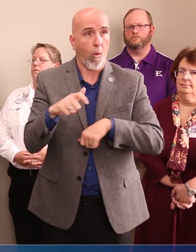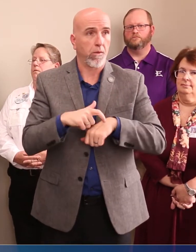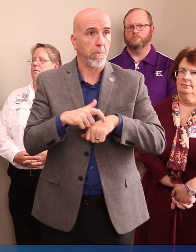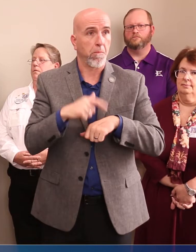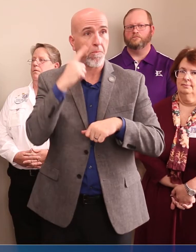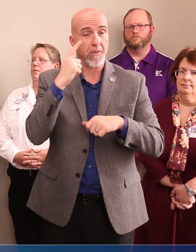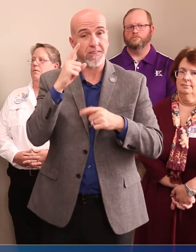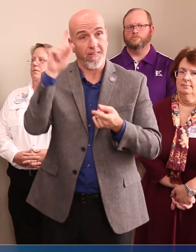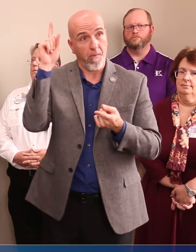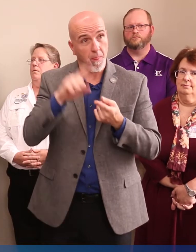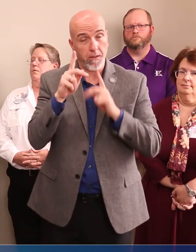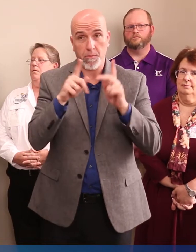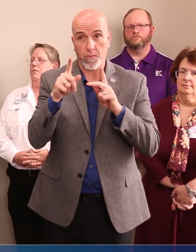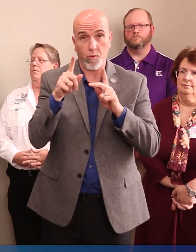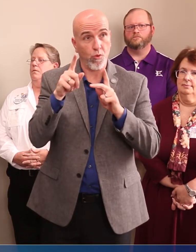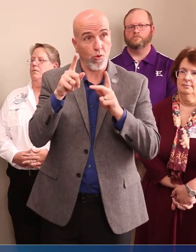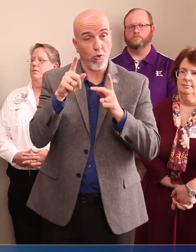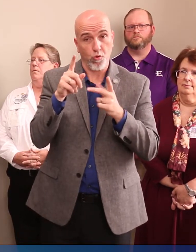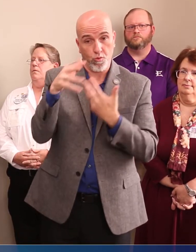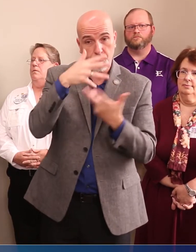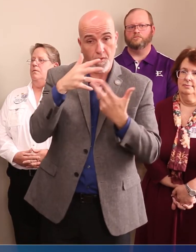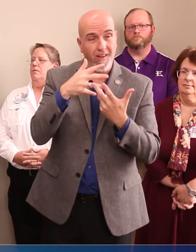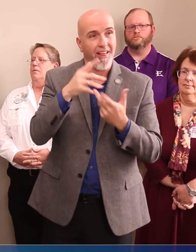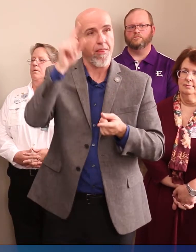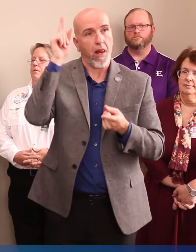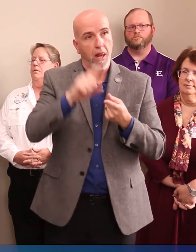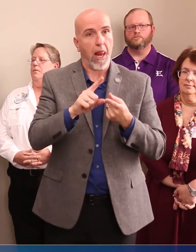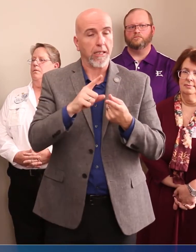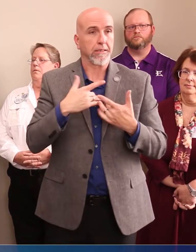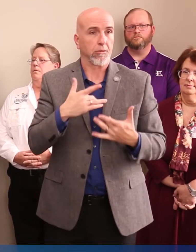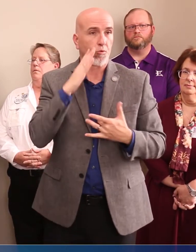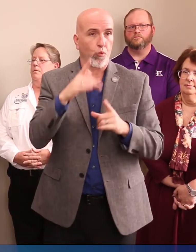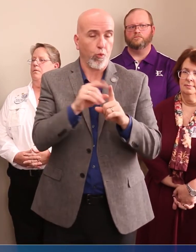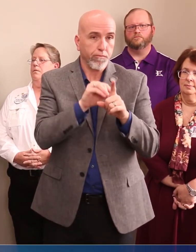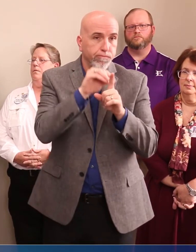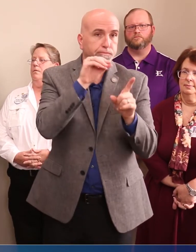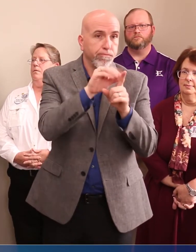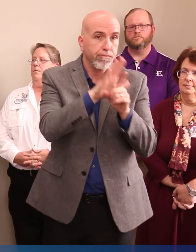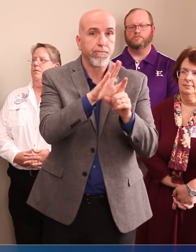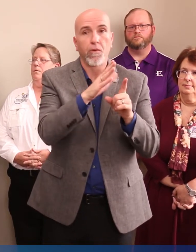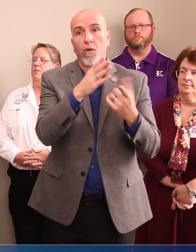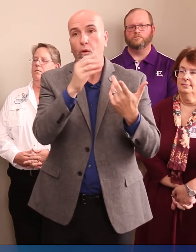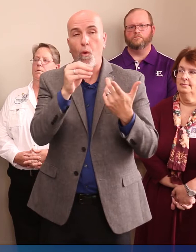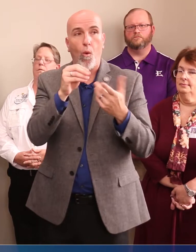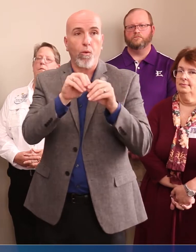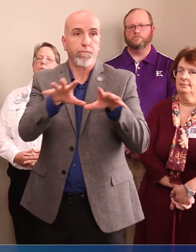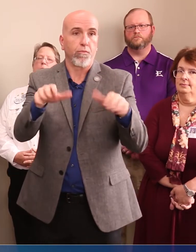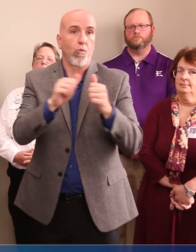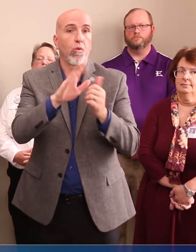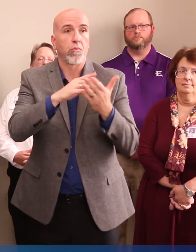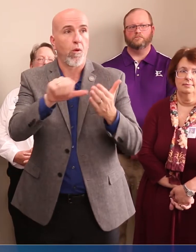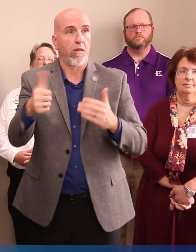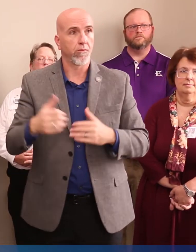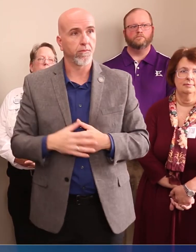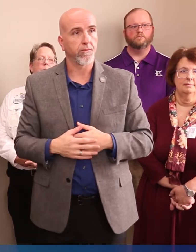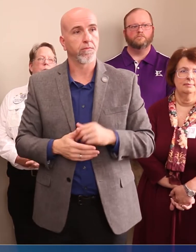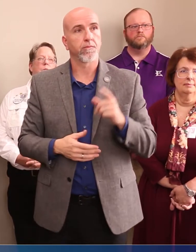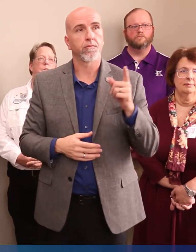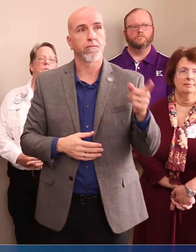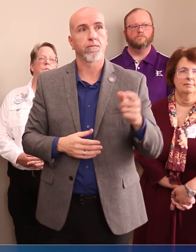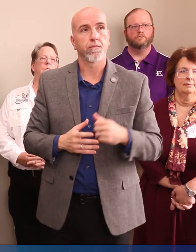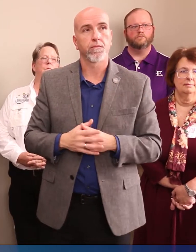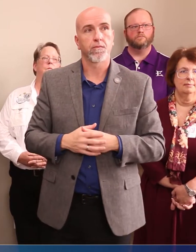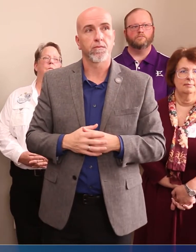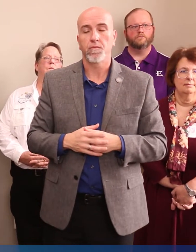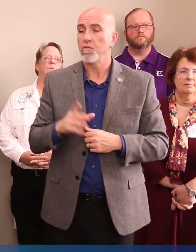you can, because the fewer people you're with, the less likelihood you're going to be contacting the disease or that you're going to be sharing with someone else. Great question. Brandon? What